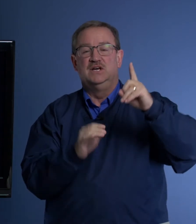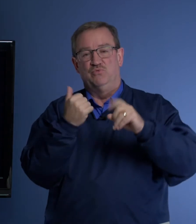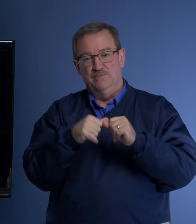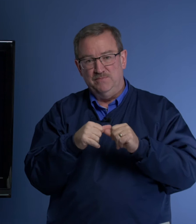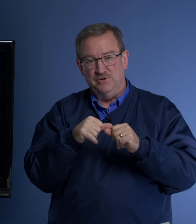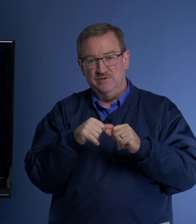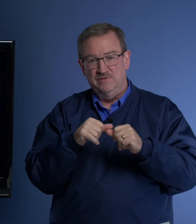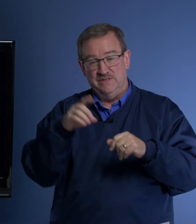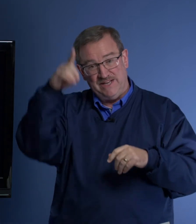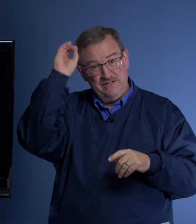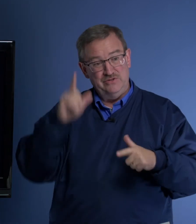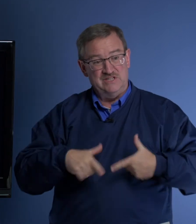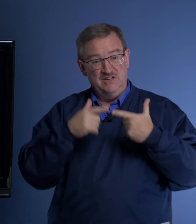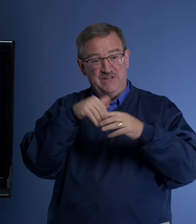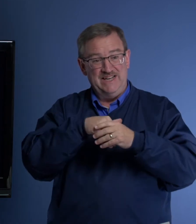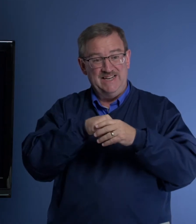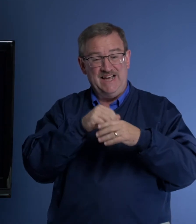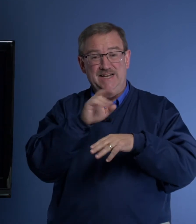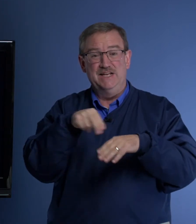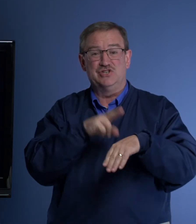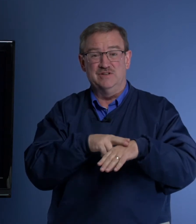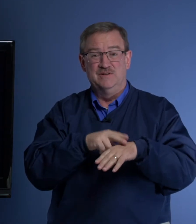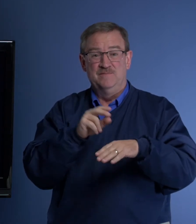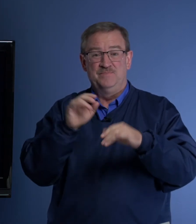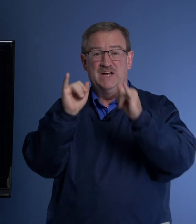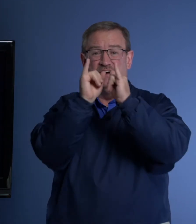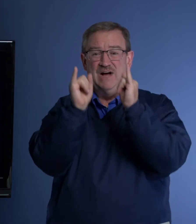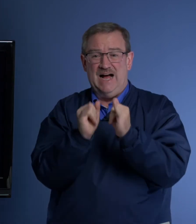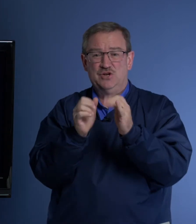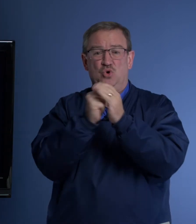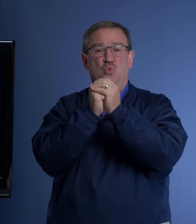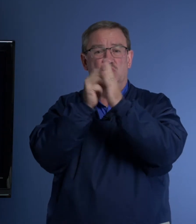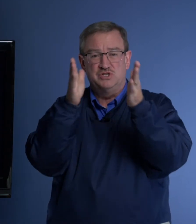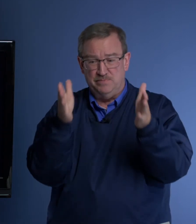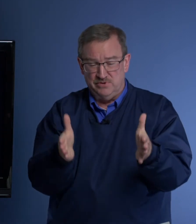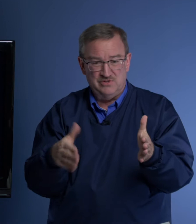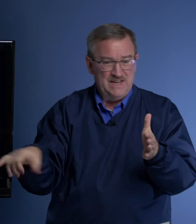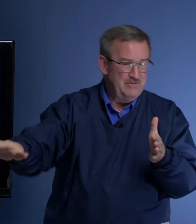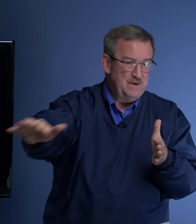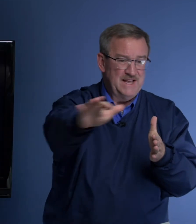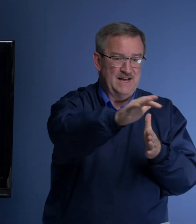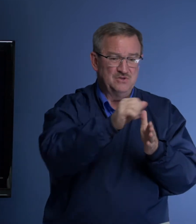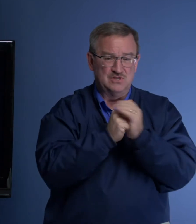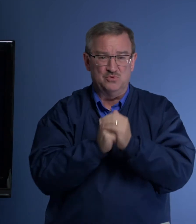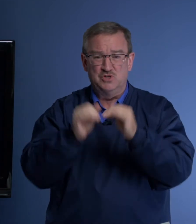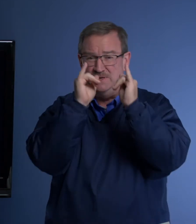Remember, Daniel is living in a nation of idol worshipers. Everybody else is worshiping